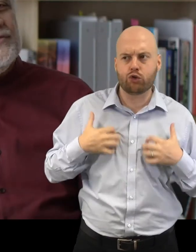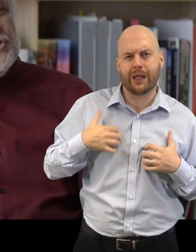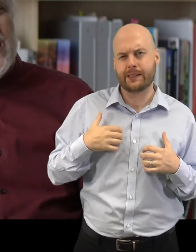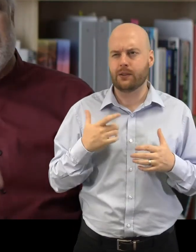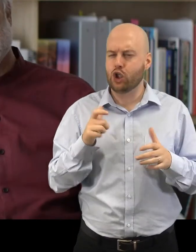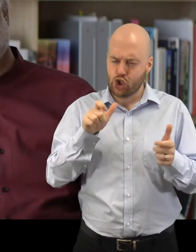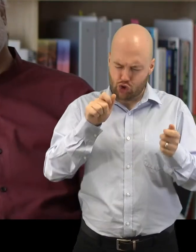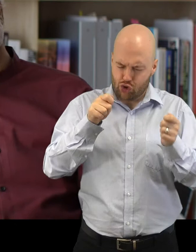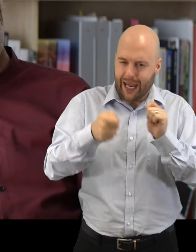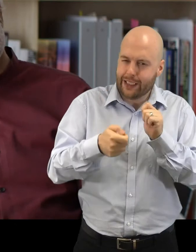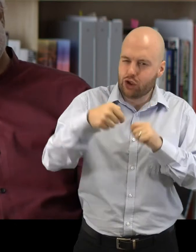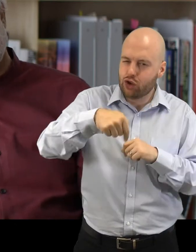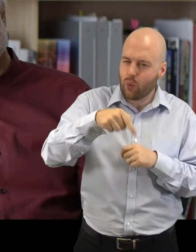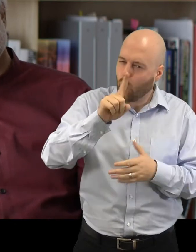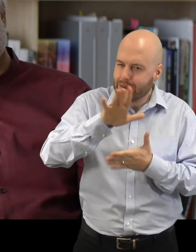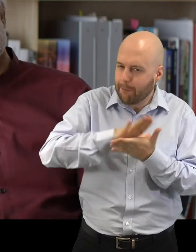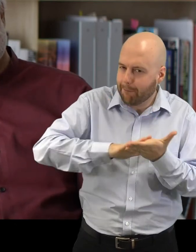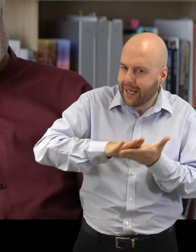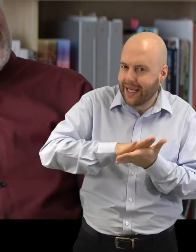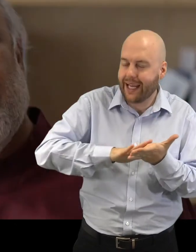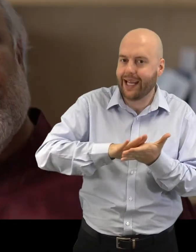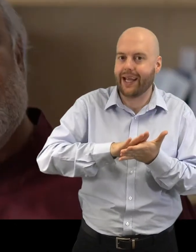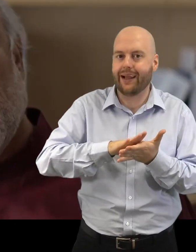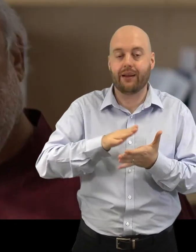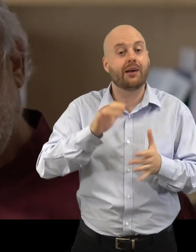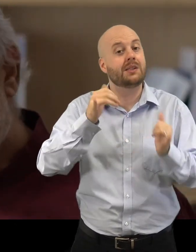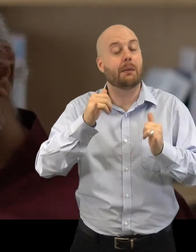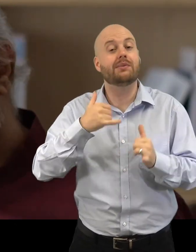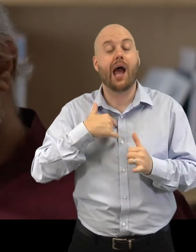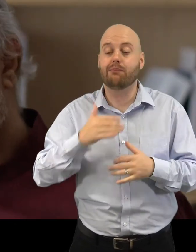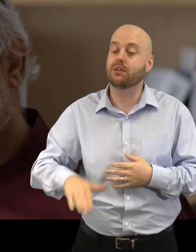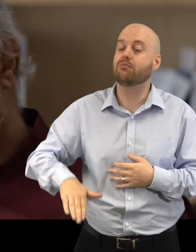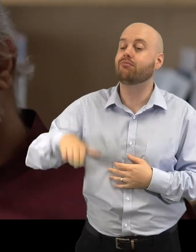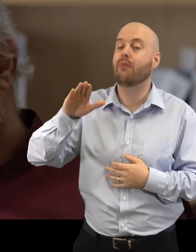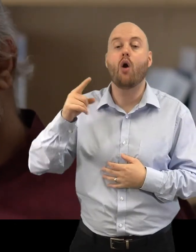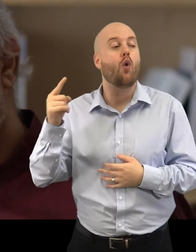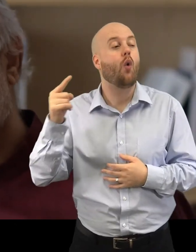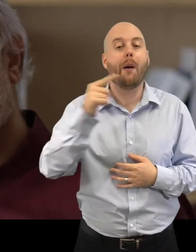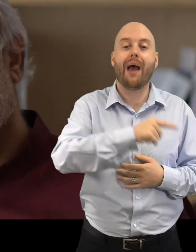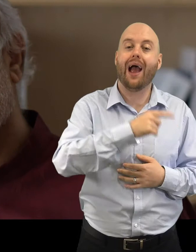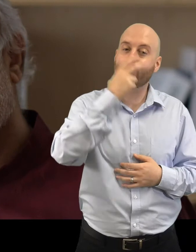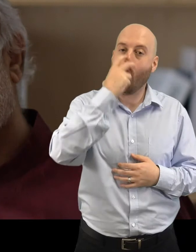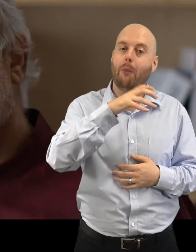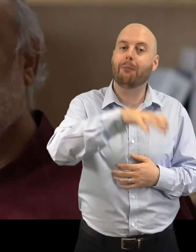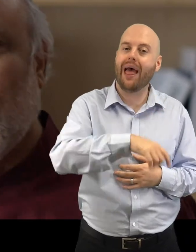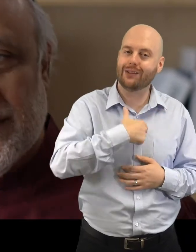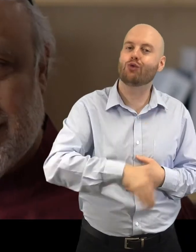change and what change meant because I would go back to the places I grew up in for a few years and notice